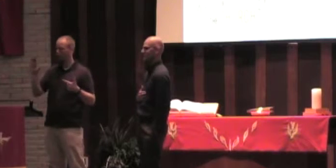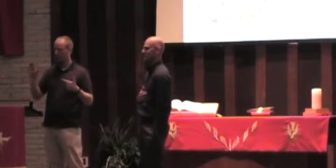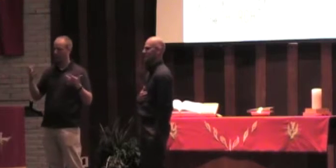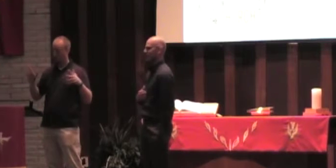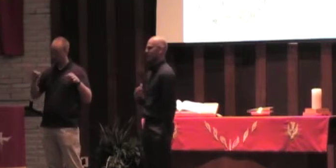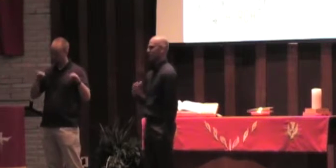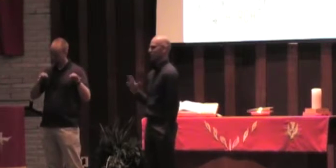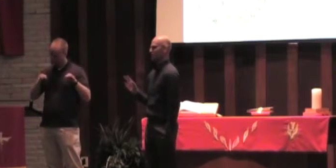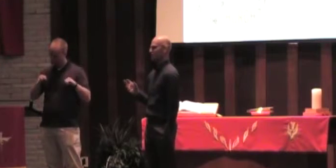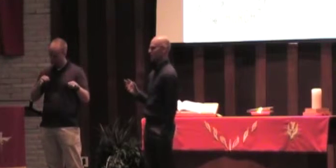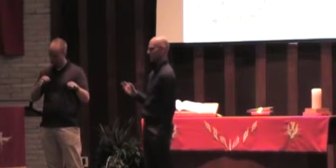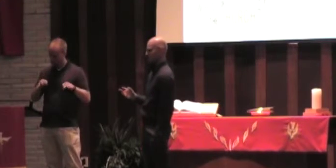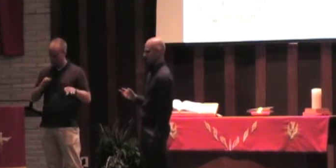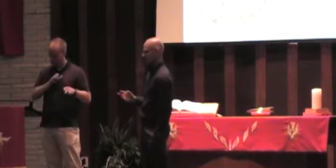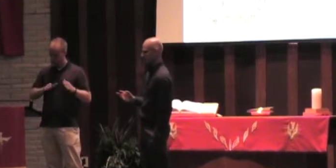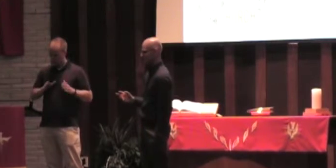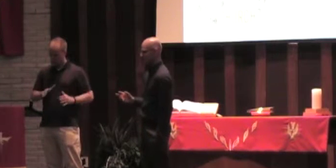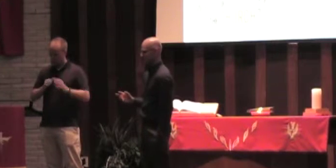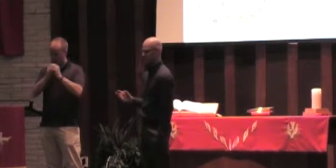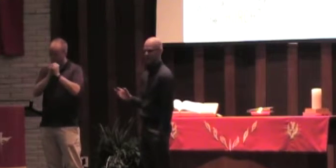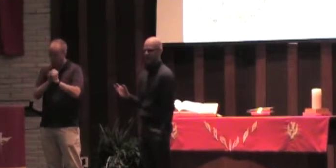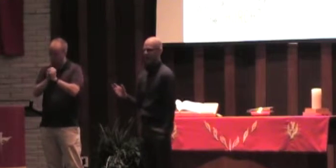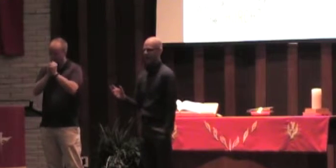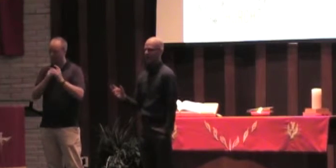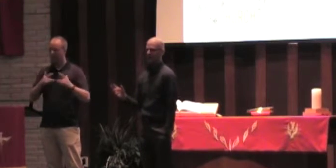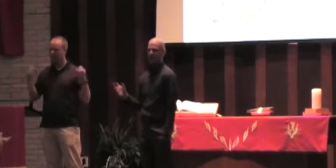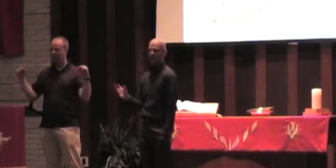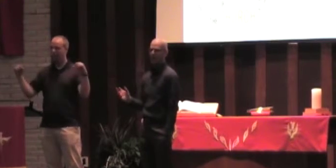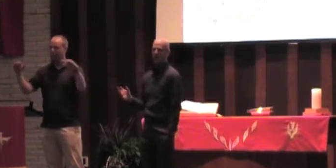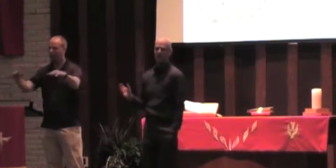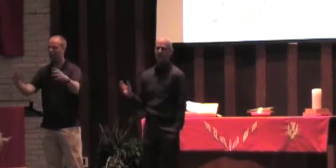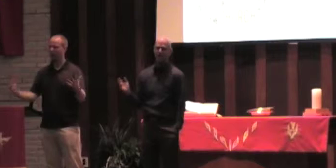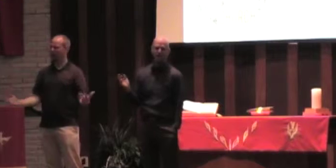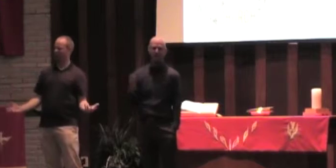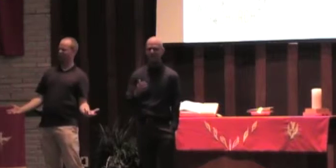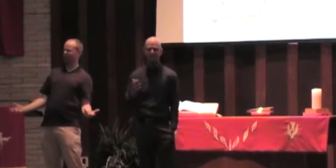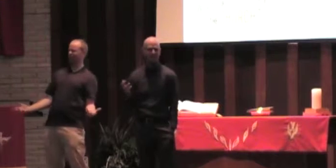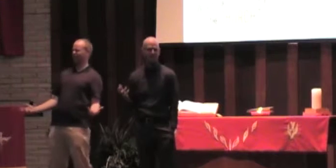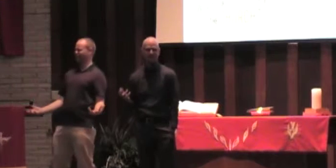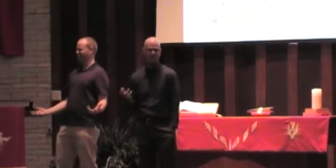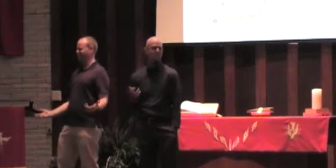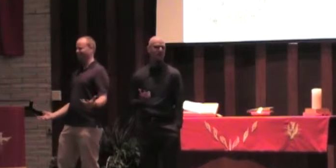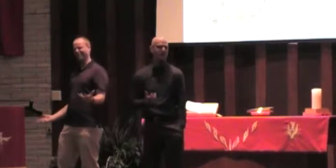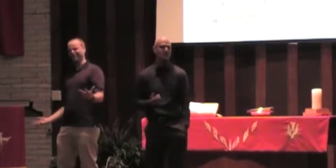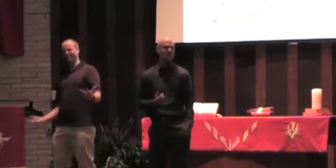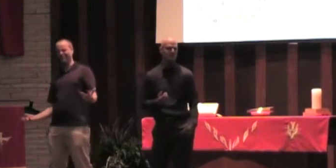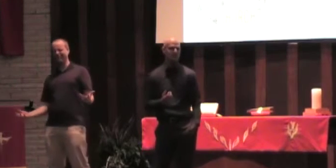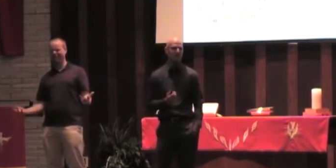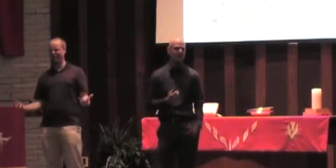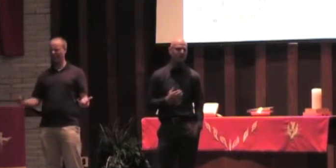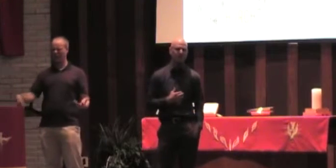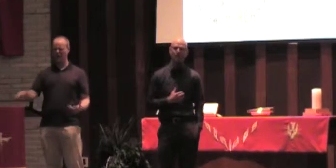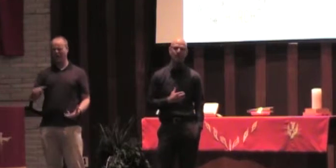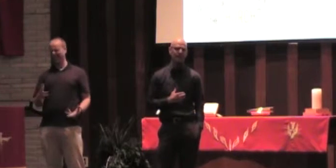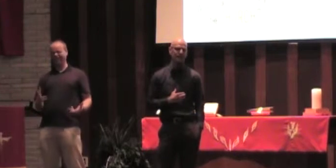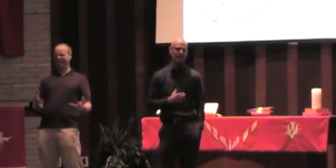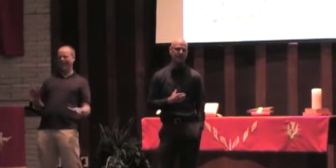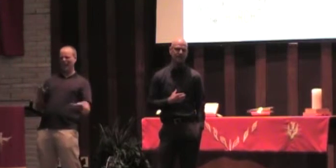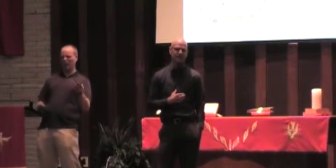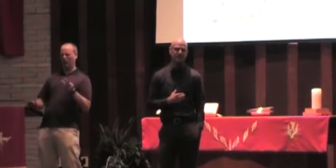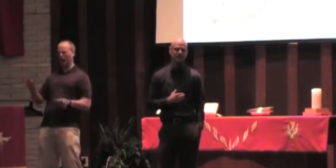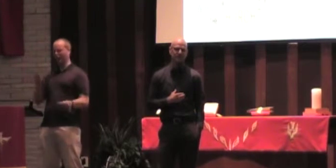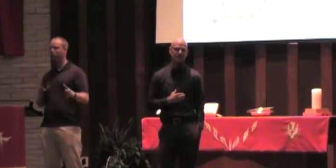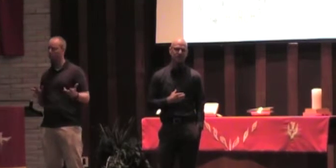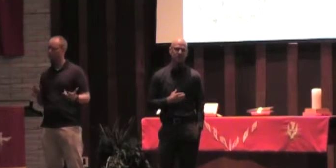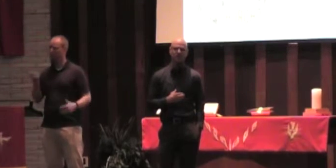explained to me that Christian worship events aren't always a great experience for you all, and I totally get